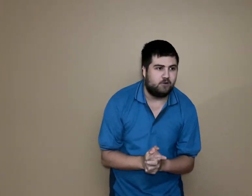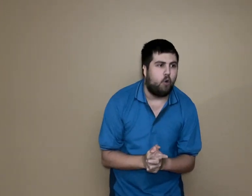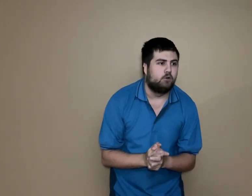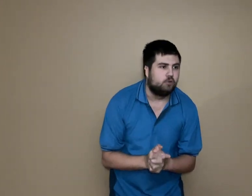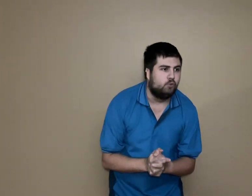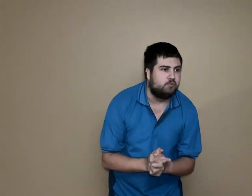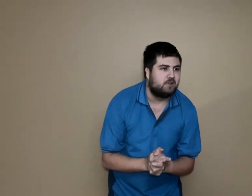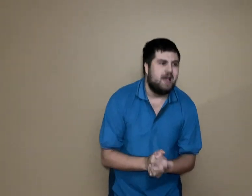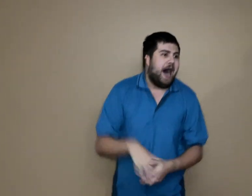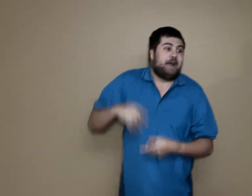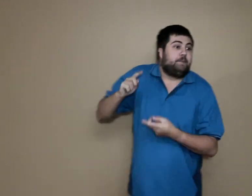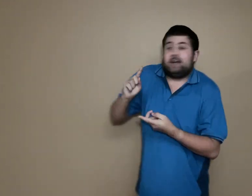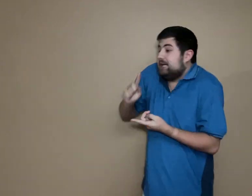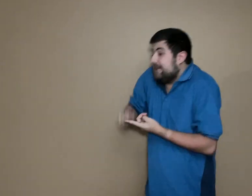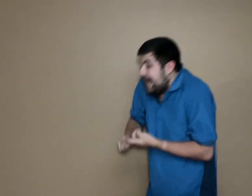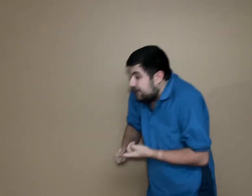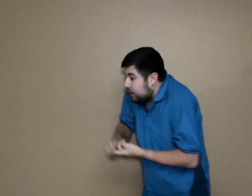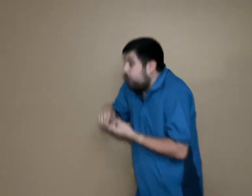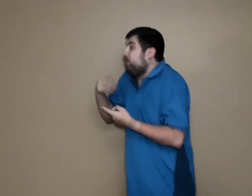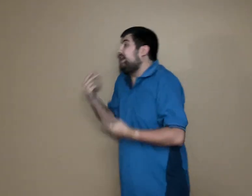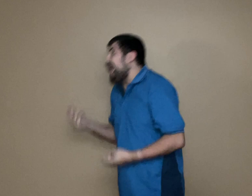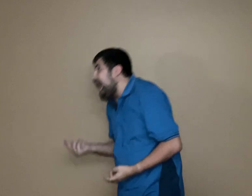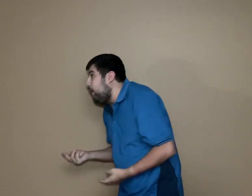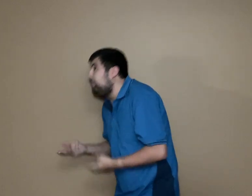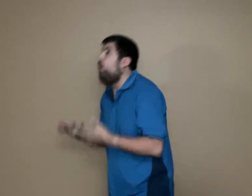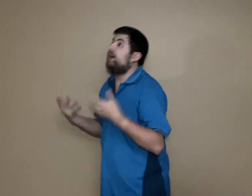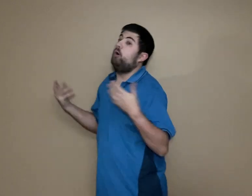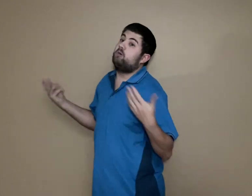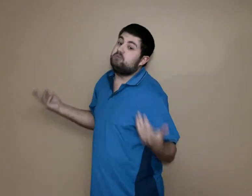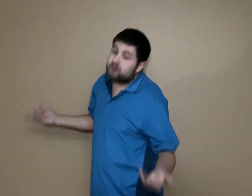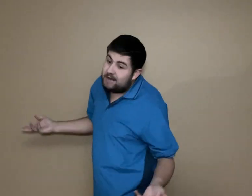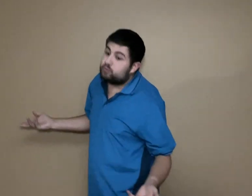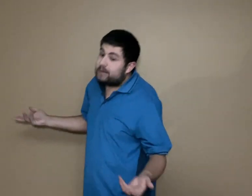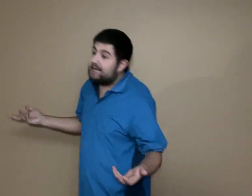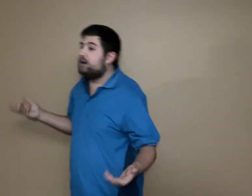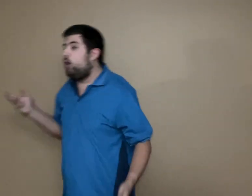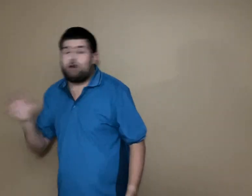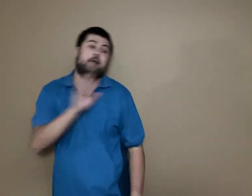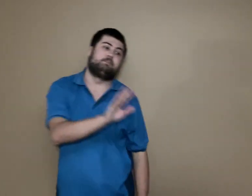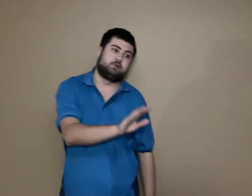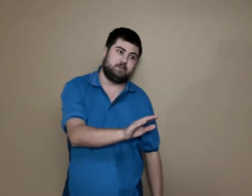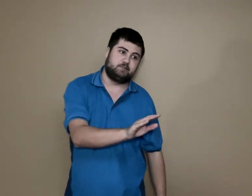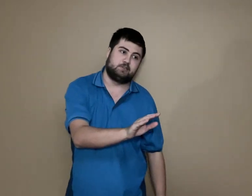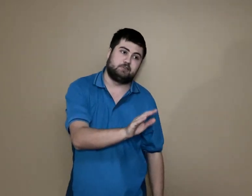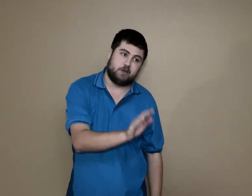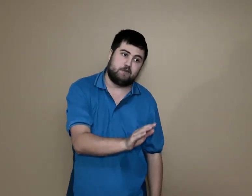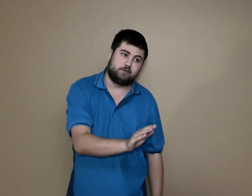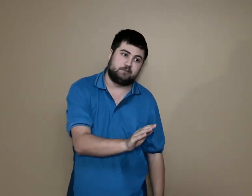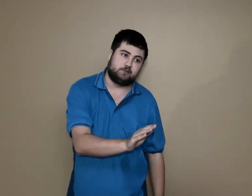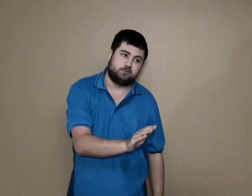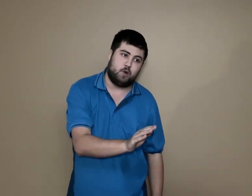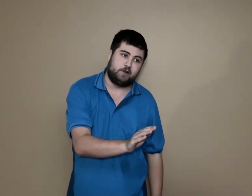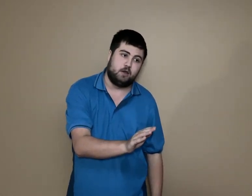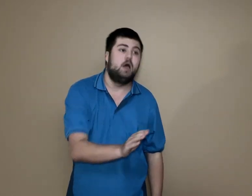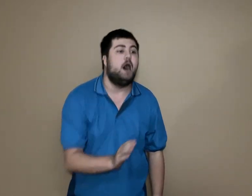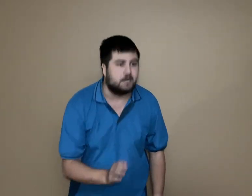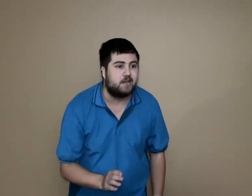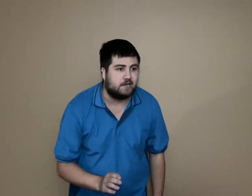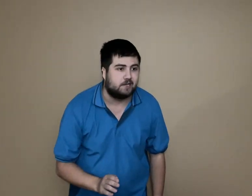or lose. I am not a Laker or a Cowboy or a Red Wing or, and please listen carefully to this one, a Yankee.